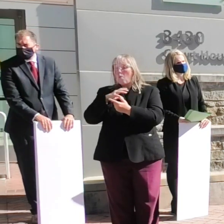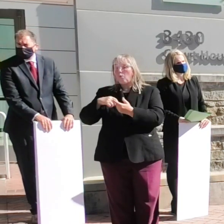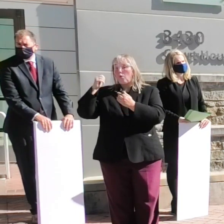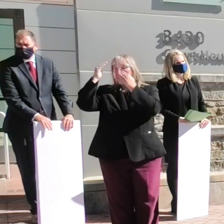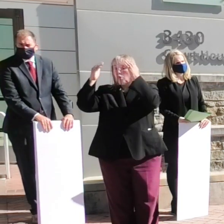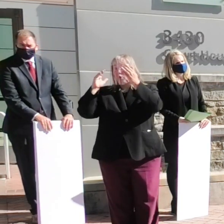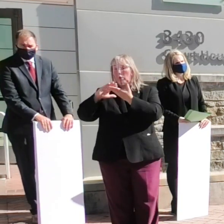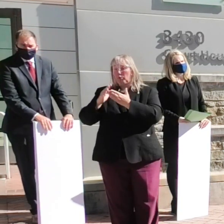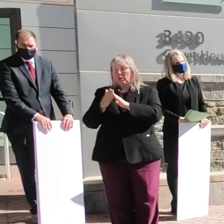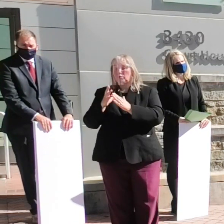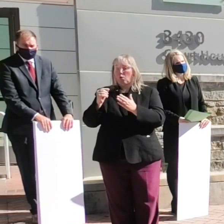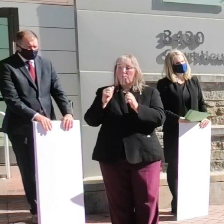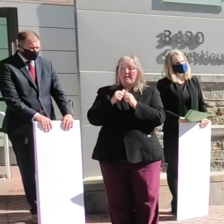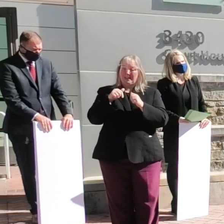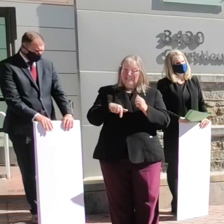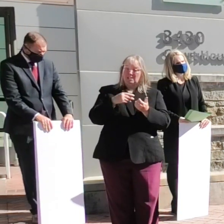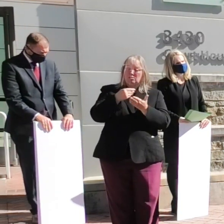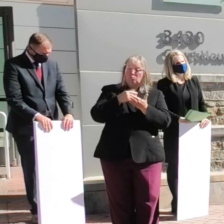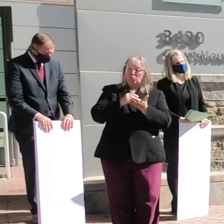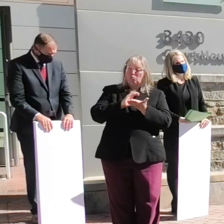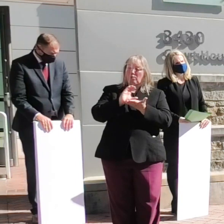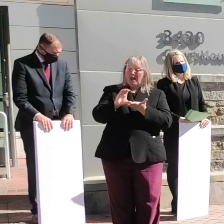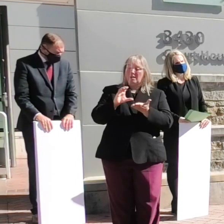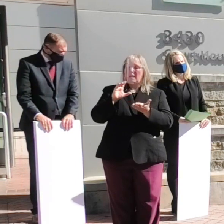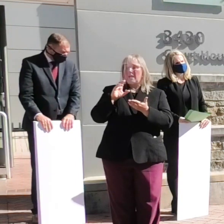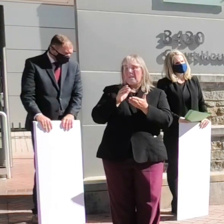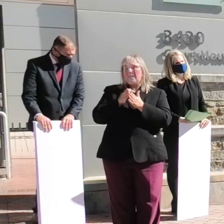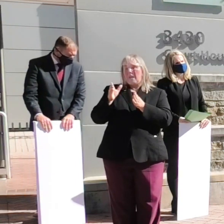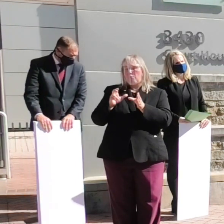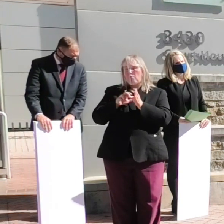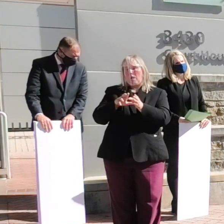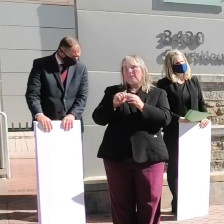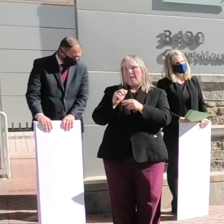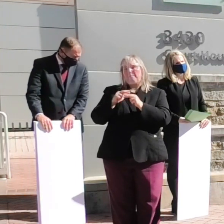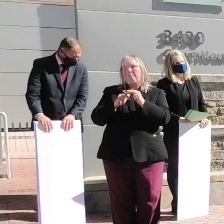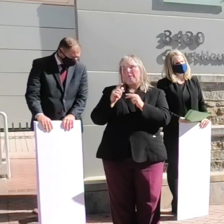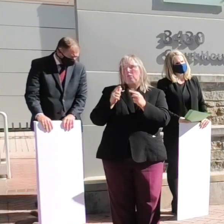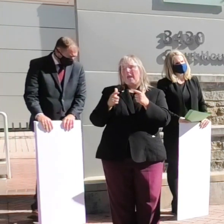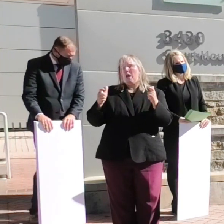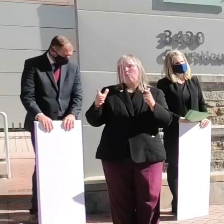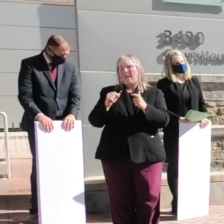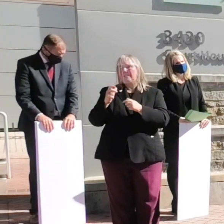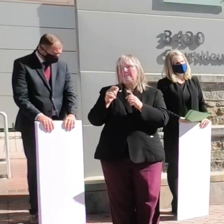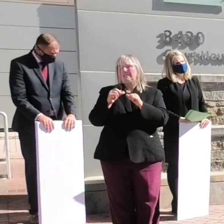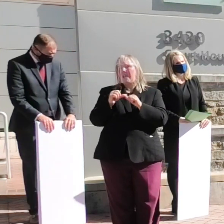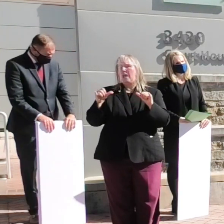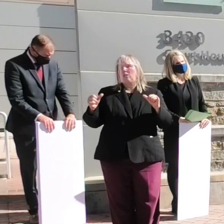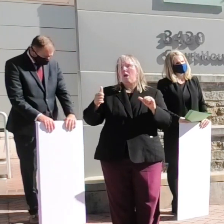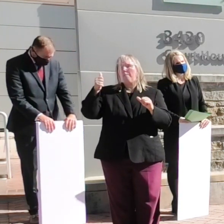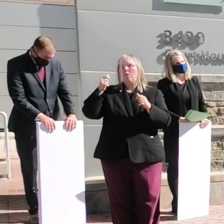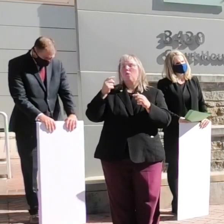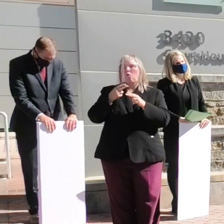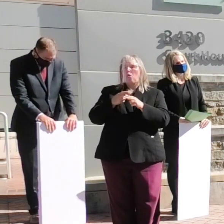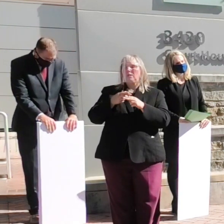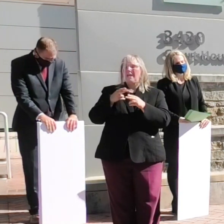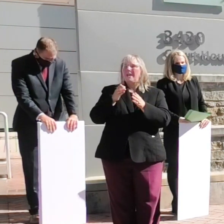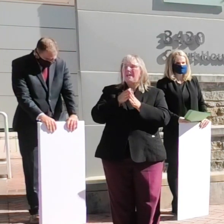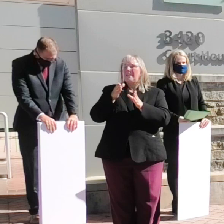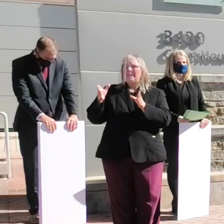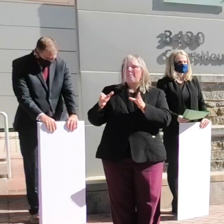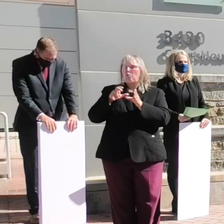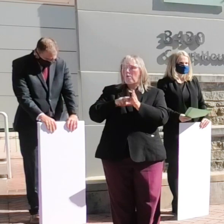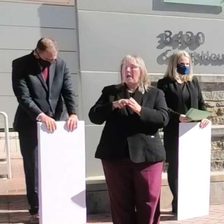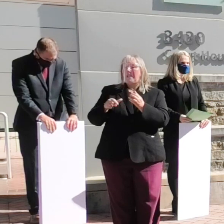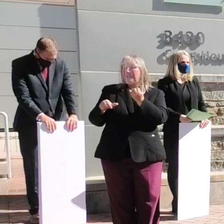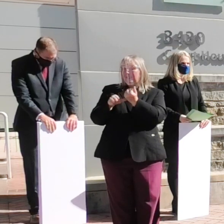adult community. So with this grant, NeighborRide is going to be able to build out and scale up what we're calling NeighborRide Assist. And that's going to be